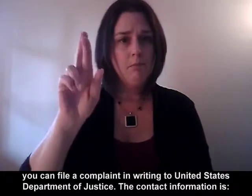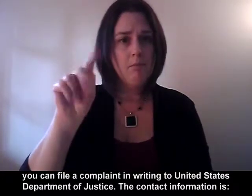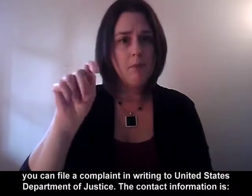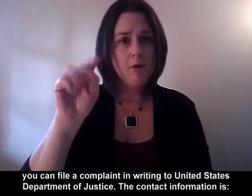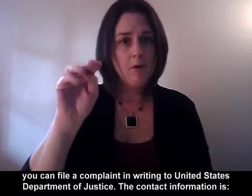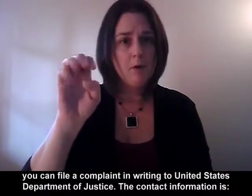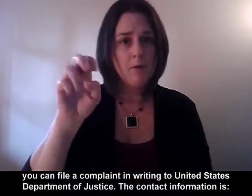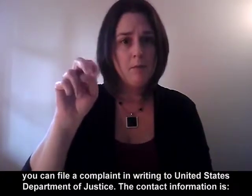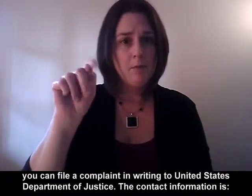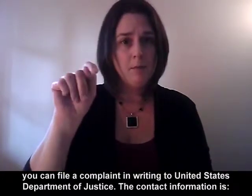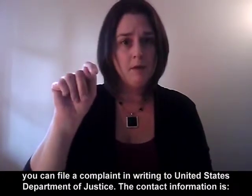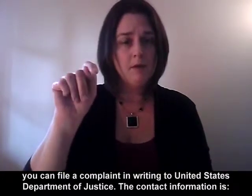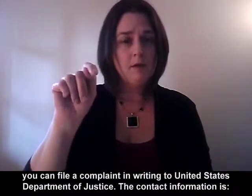information is...